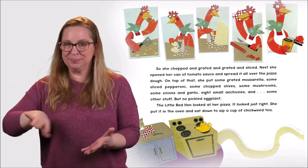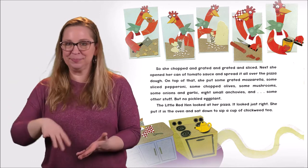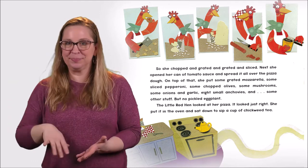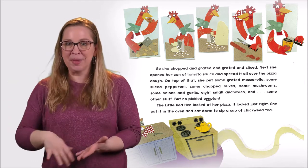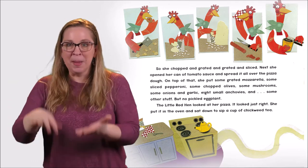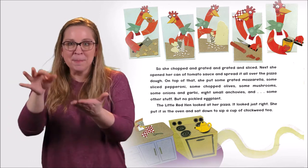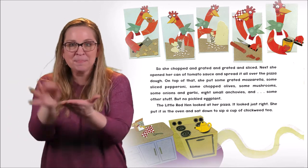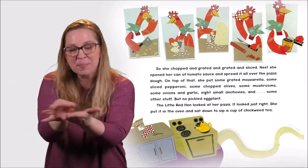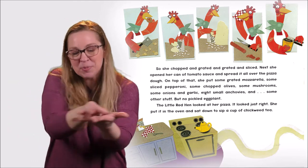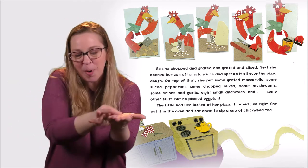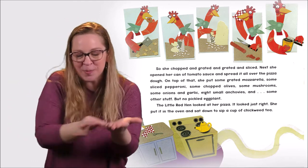pepperoni,